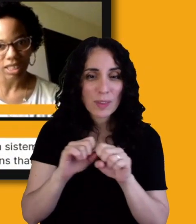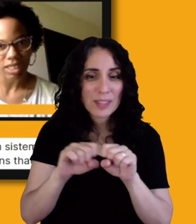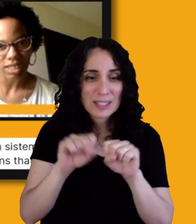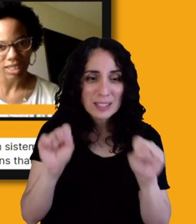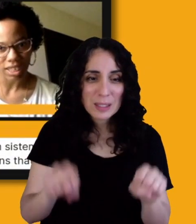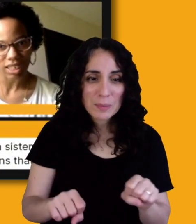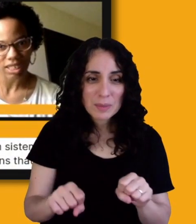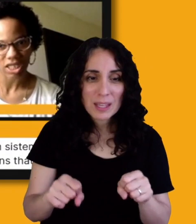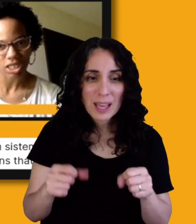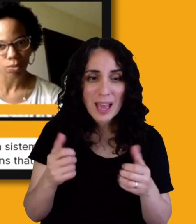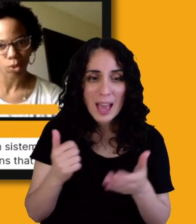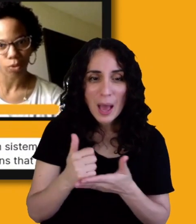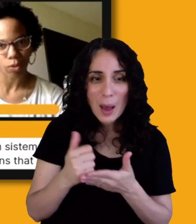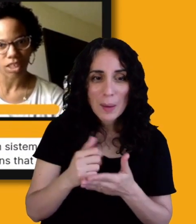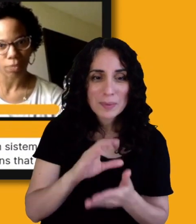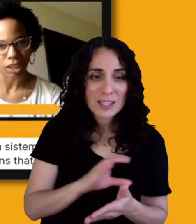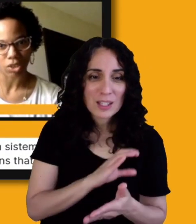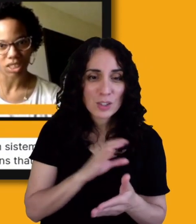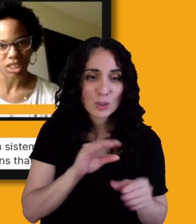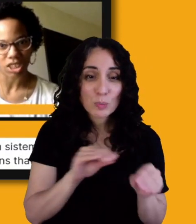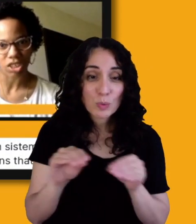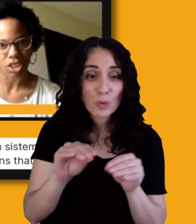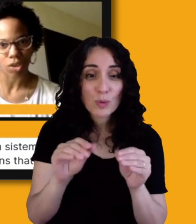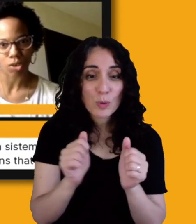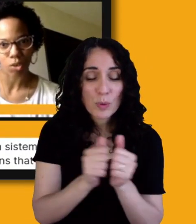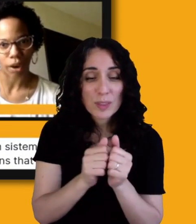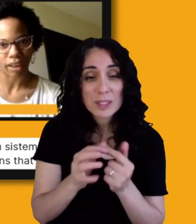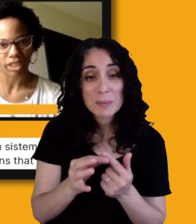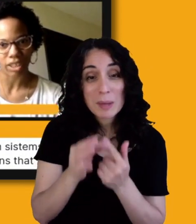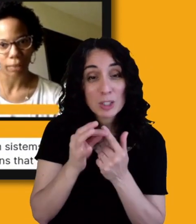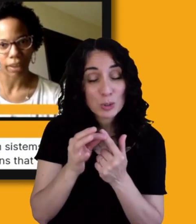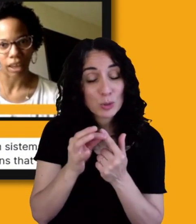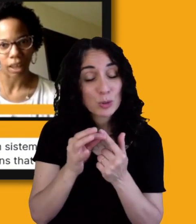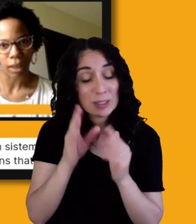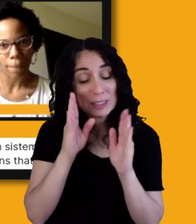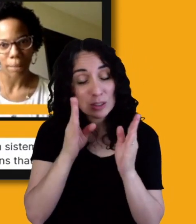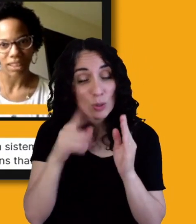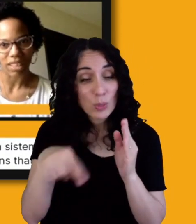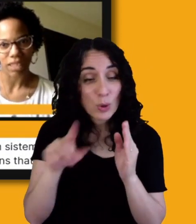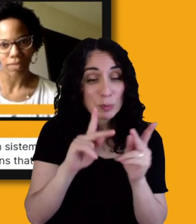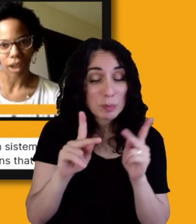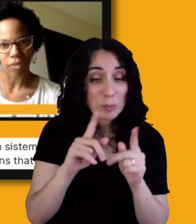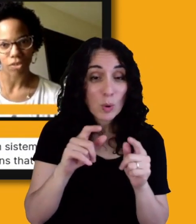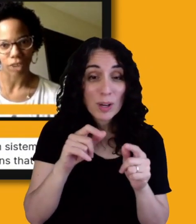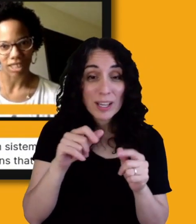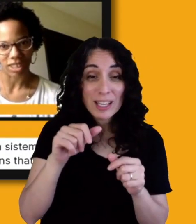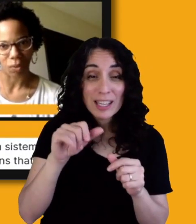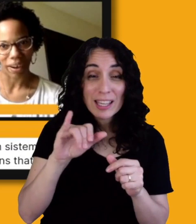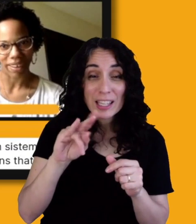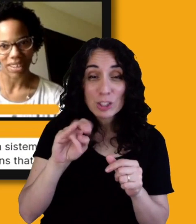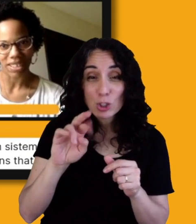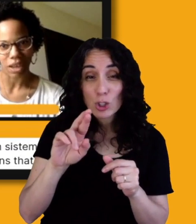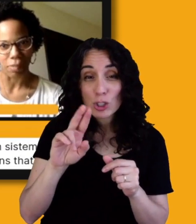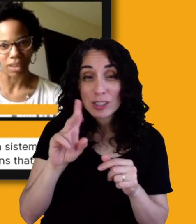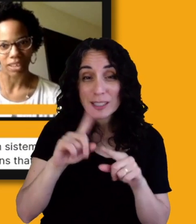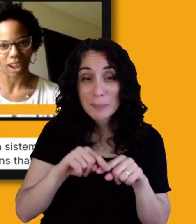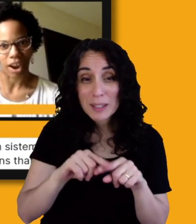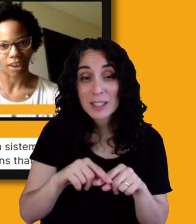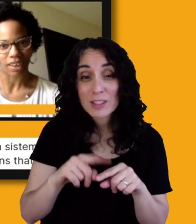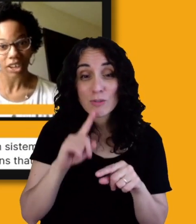to move with special attention to those who are interdependent. But this involves raising awareness among our leaders